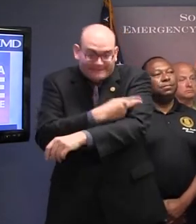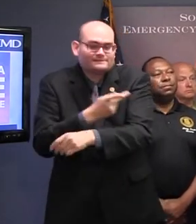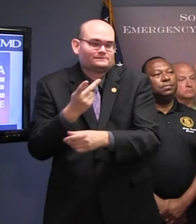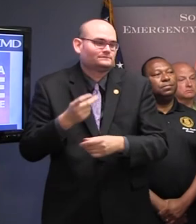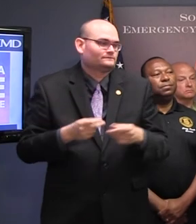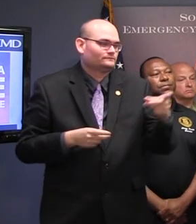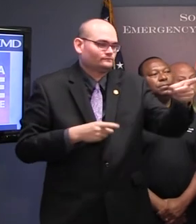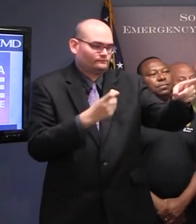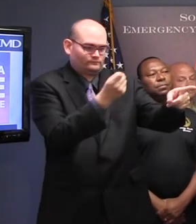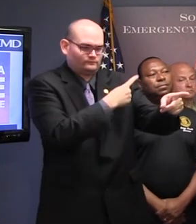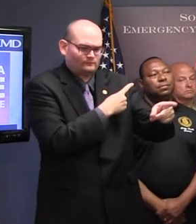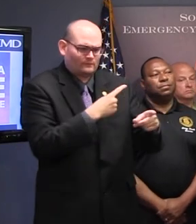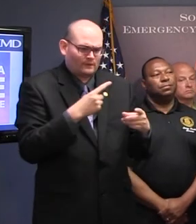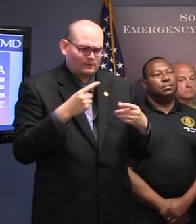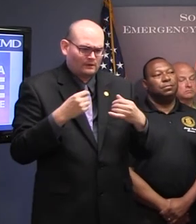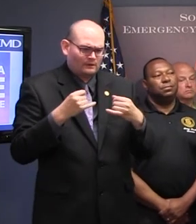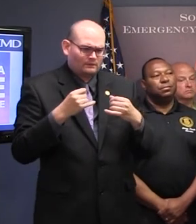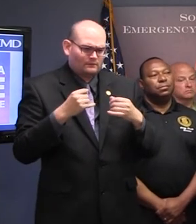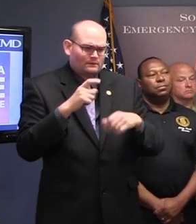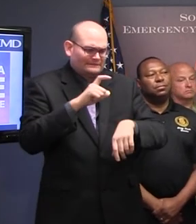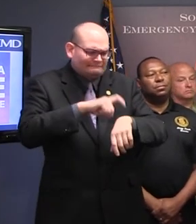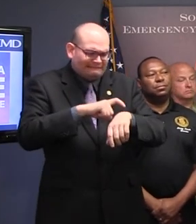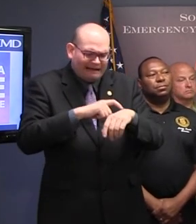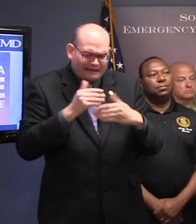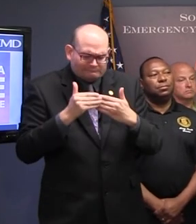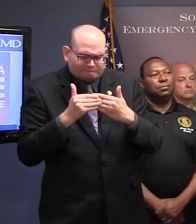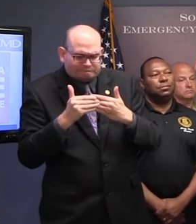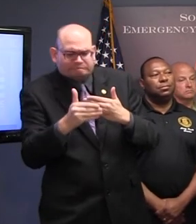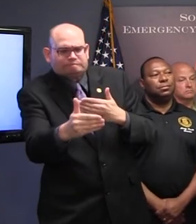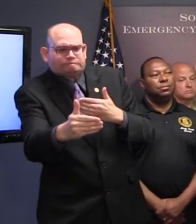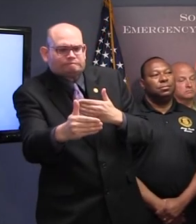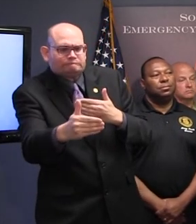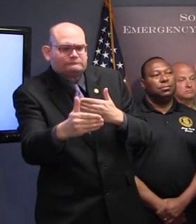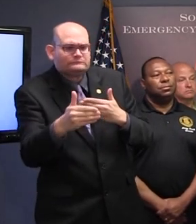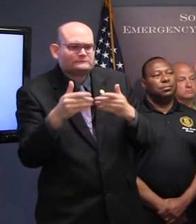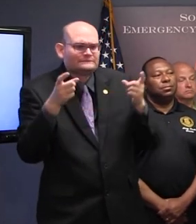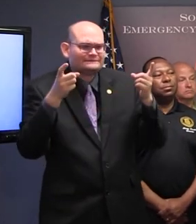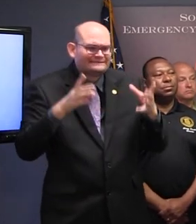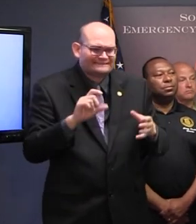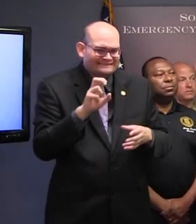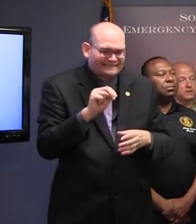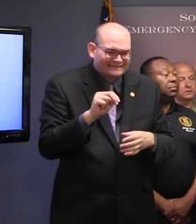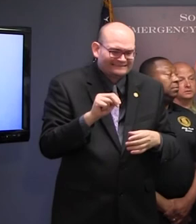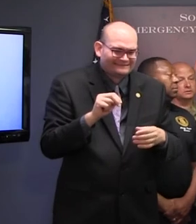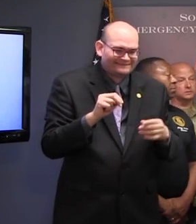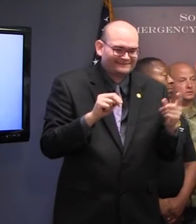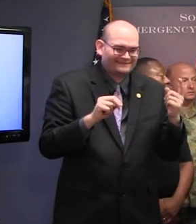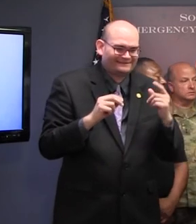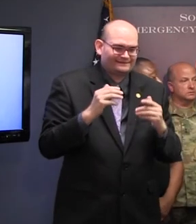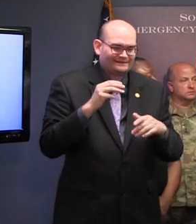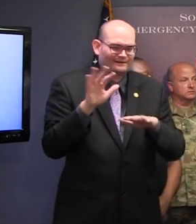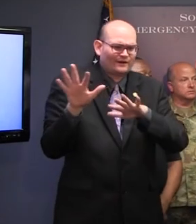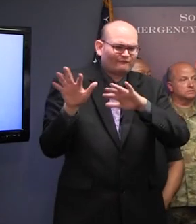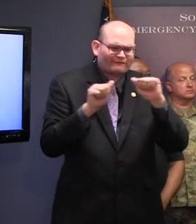timeline in terms of hour? Maybe Director Stinson would know? Yes.